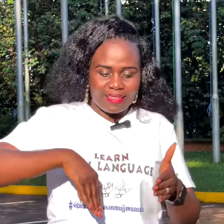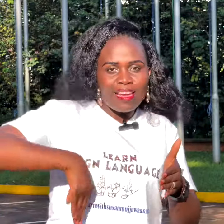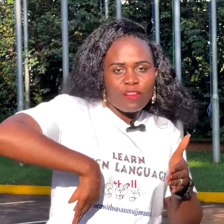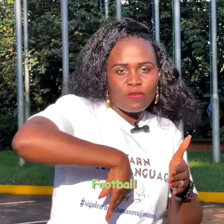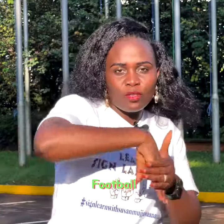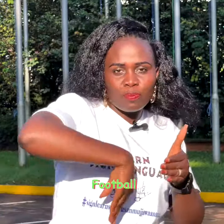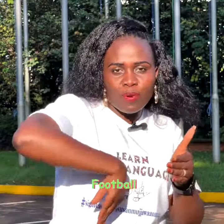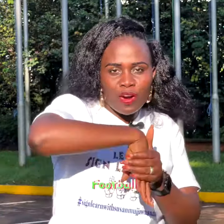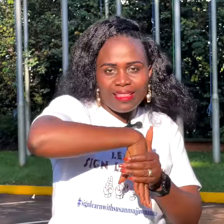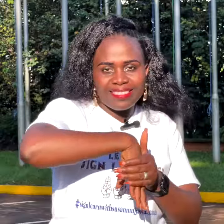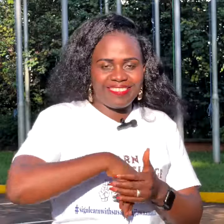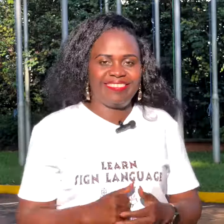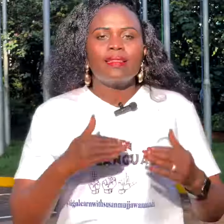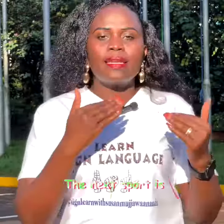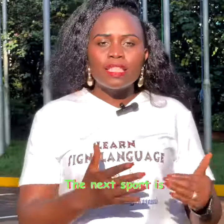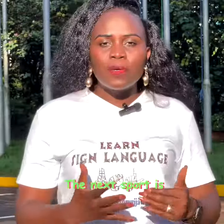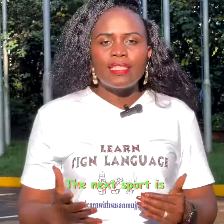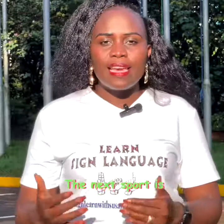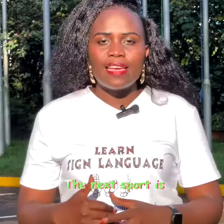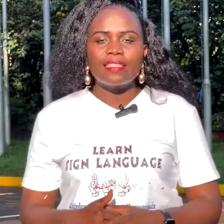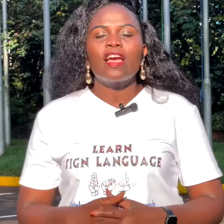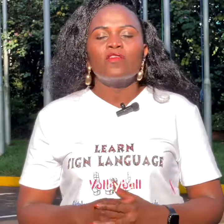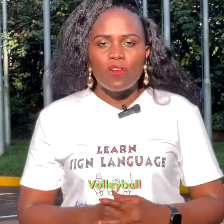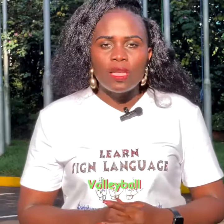Football. The next spot is volleyball.